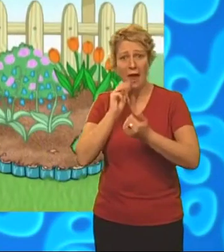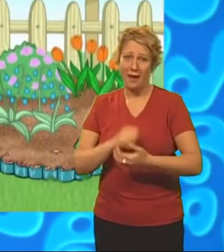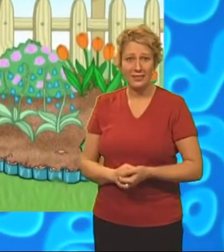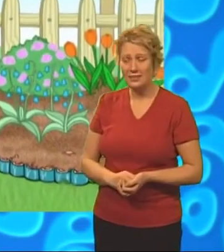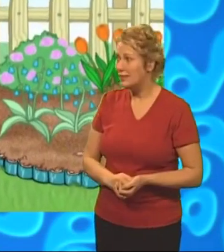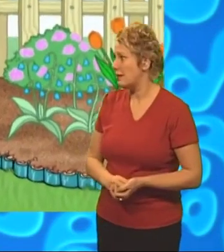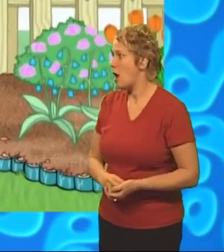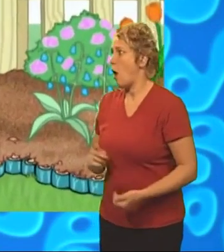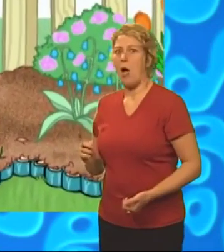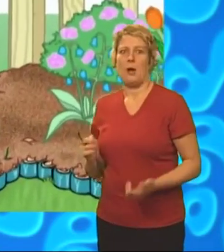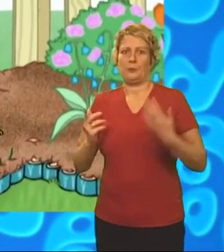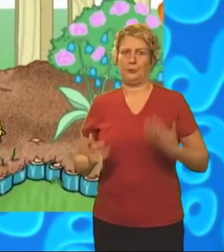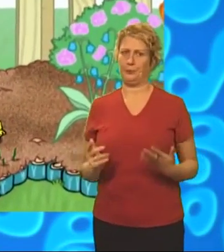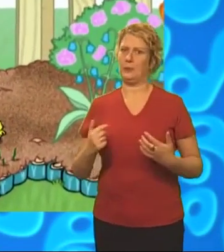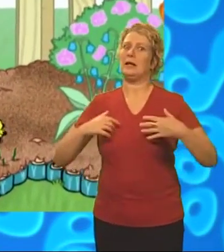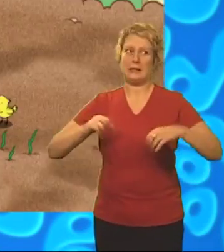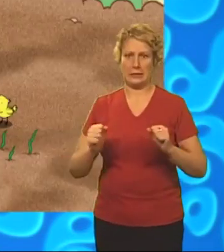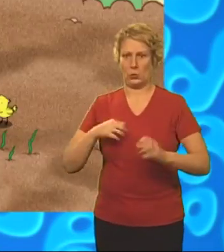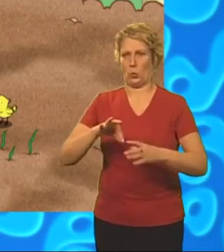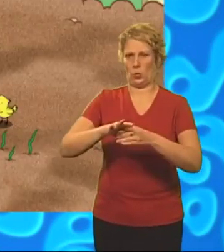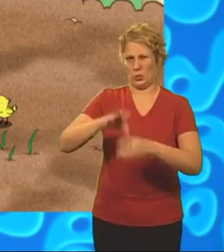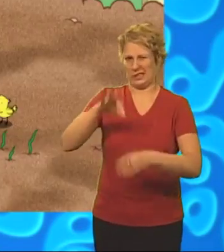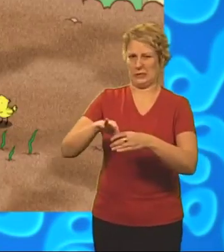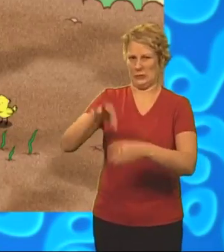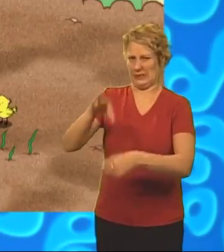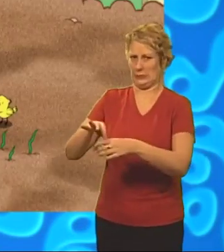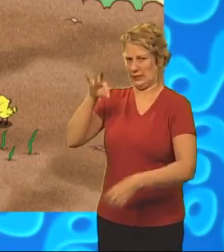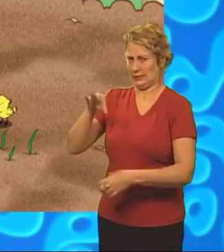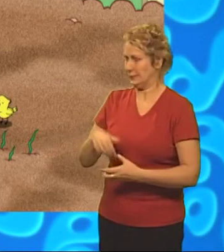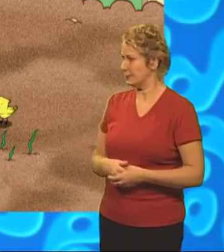Right, it's time I was getting on with a spot of weeding.